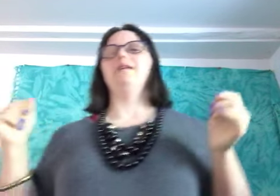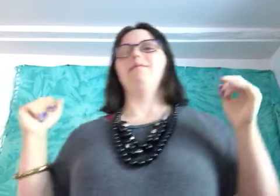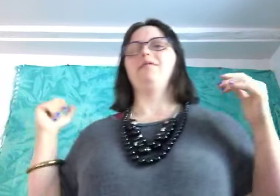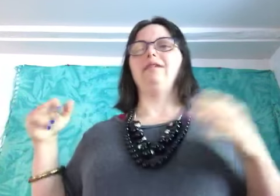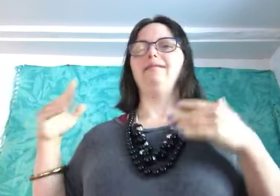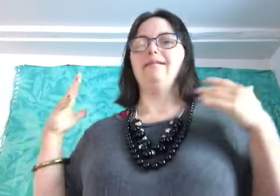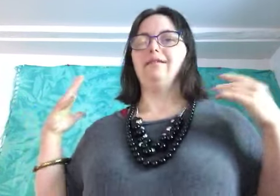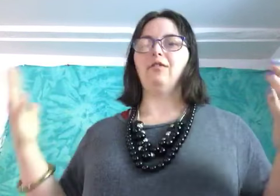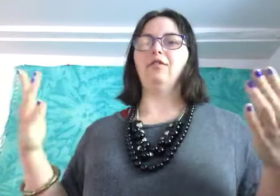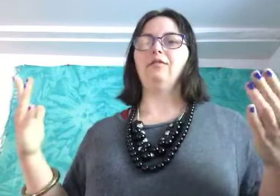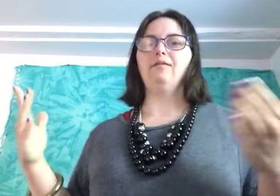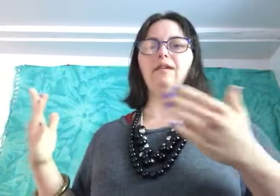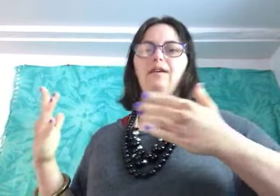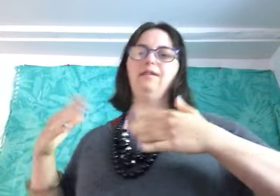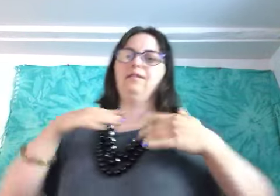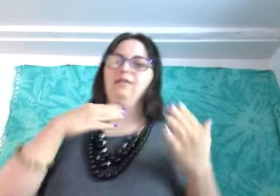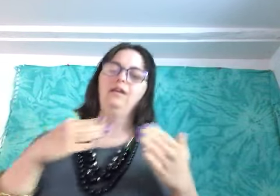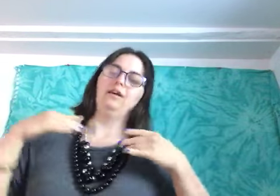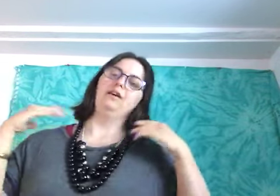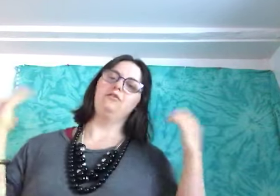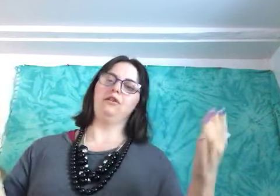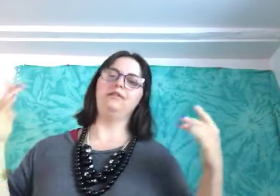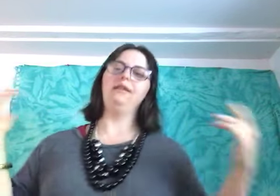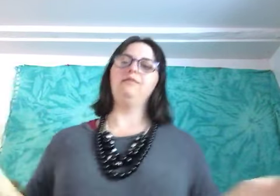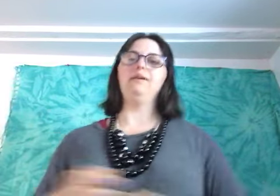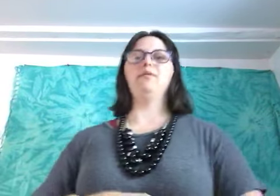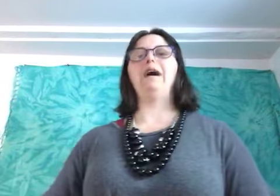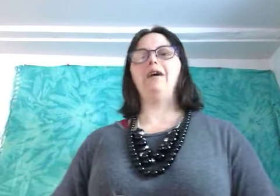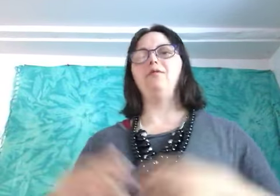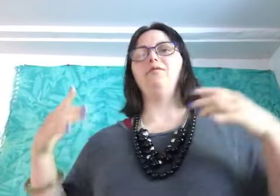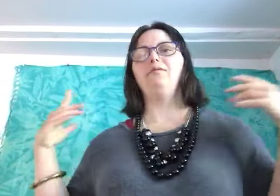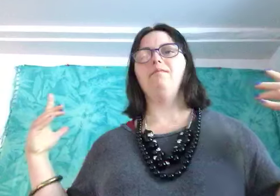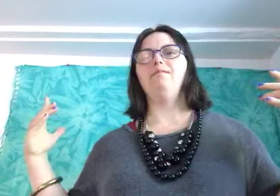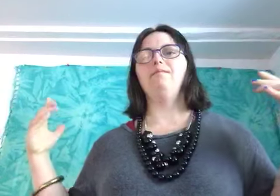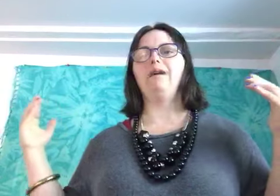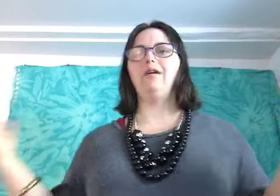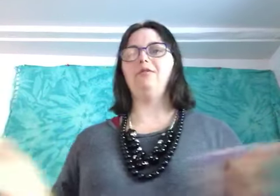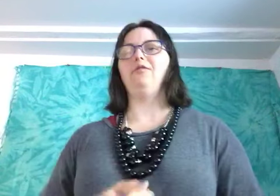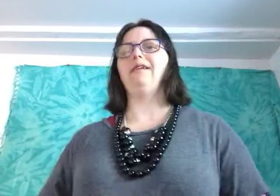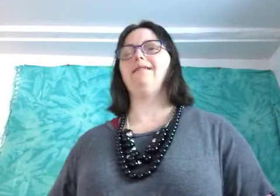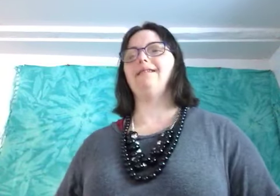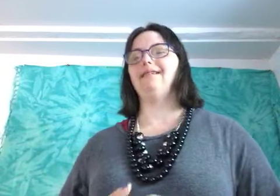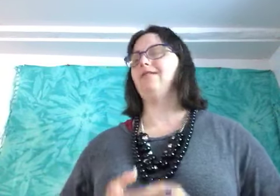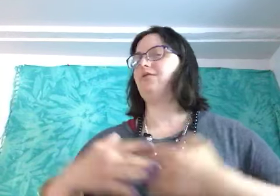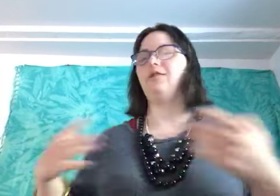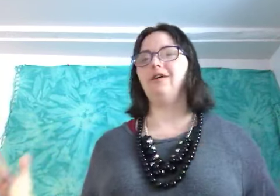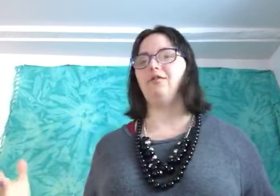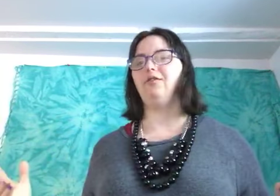so if you learn so you could teach people how how to do things that they don't know how to